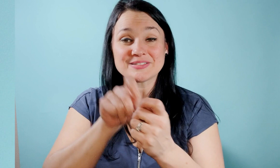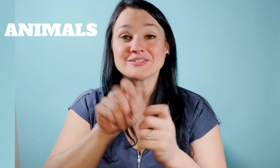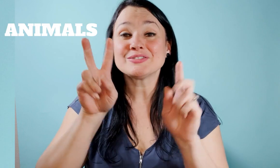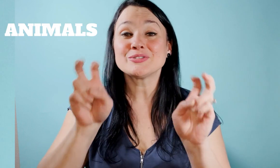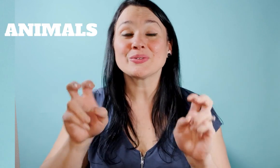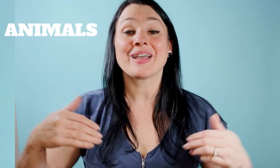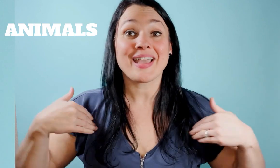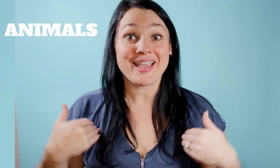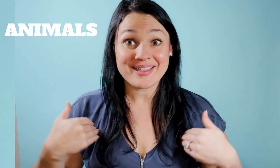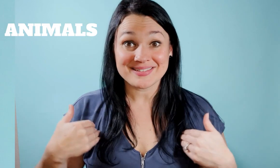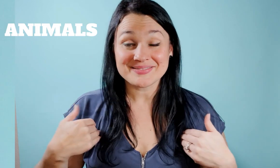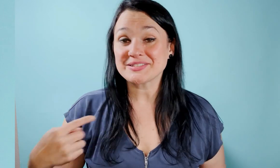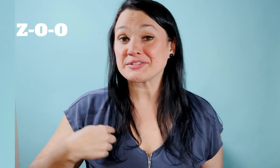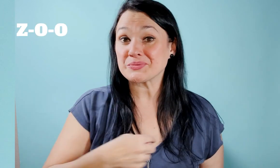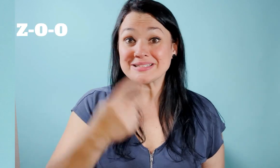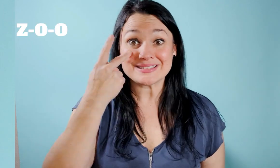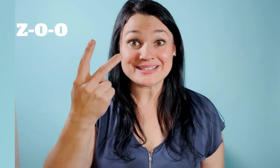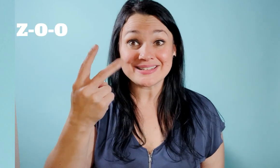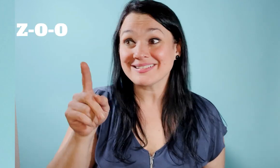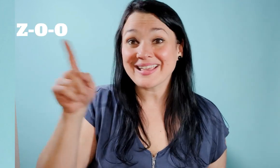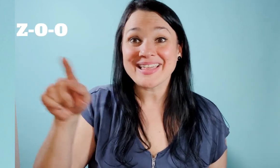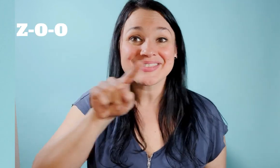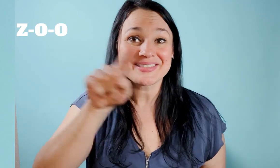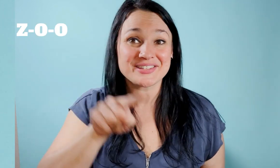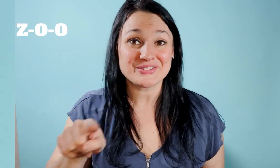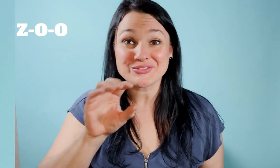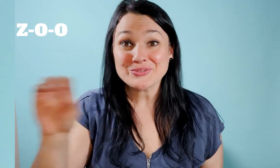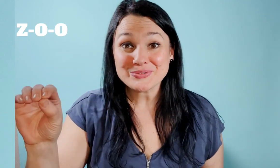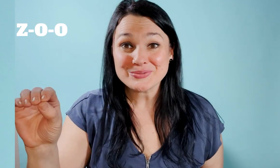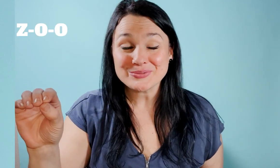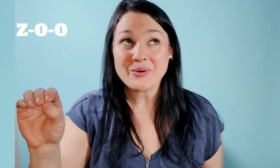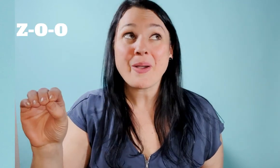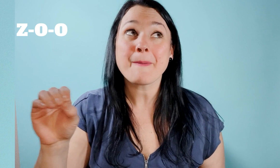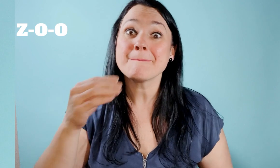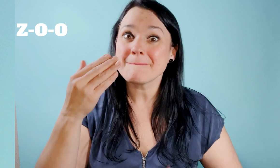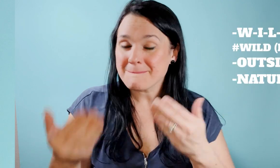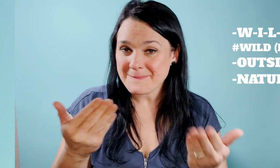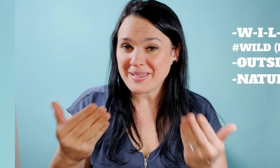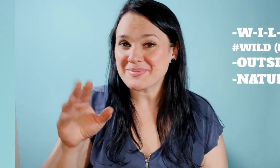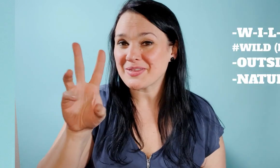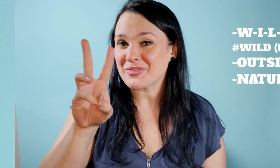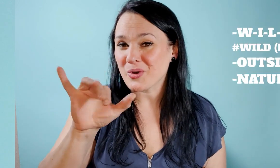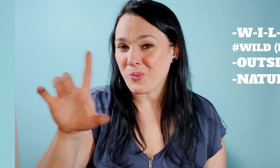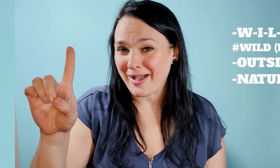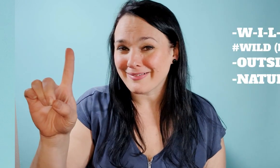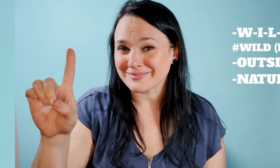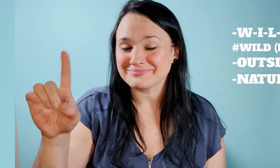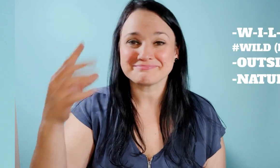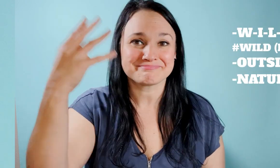this video is specific to the topic of animals that we see at the zoo zoo oh well maybe